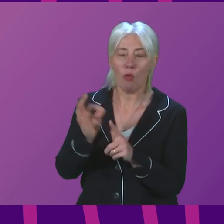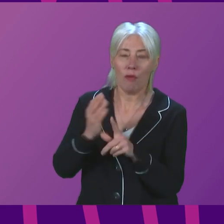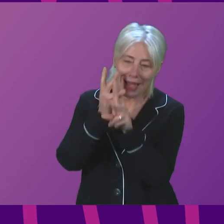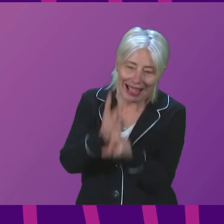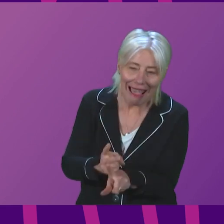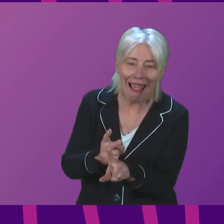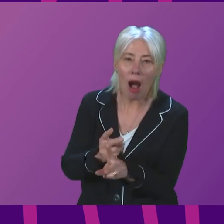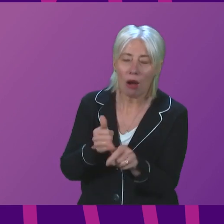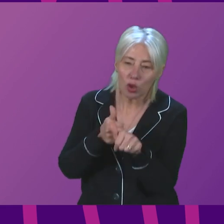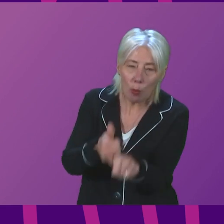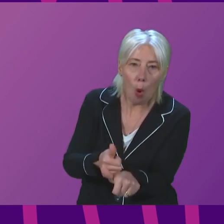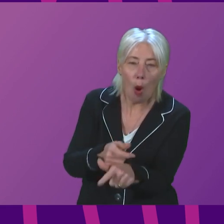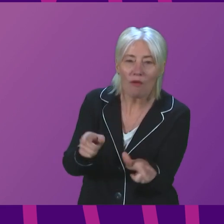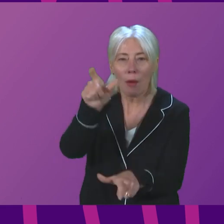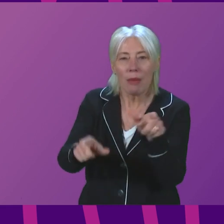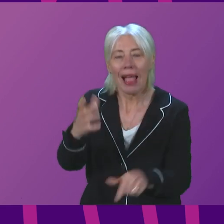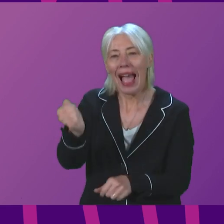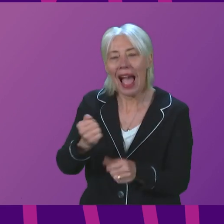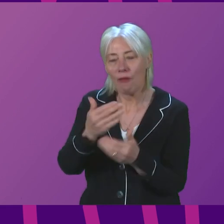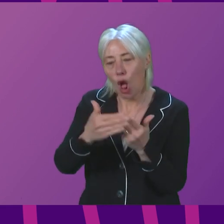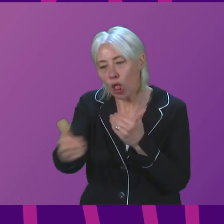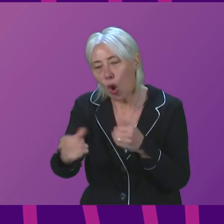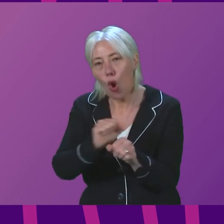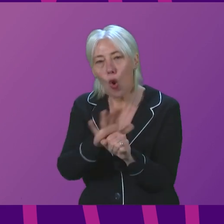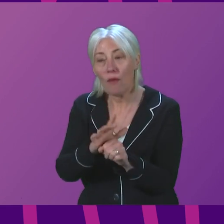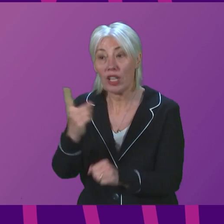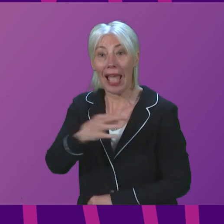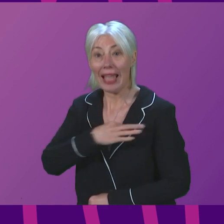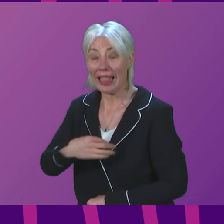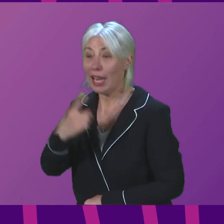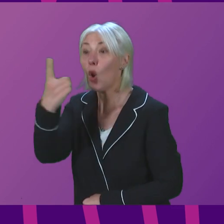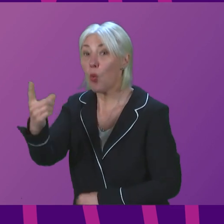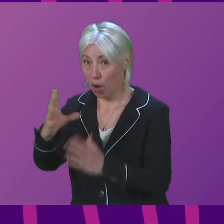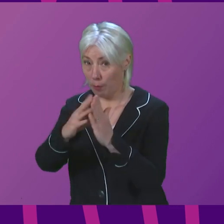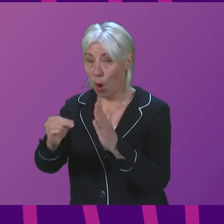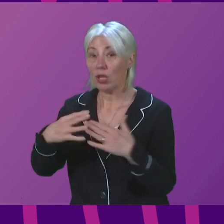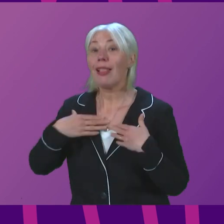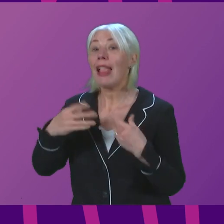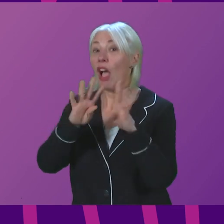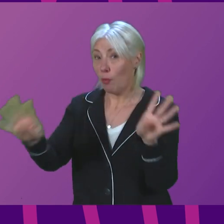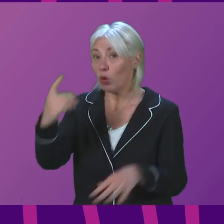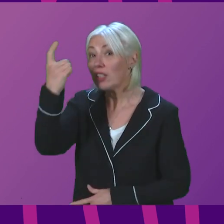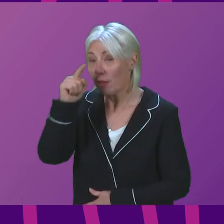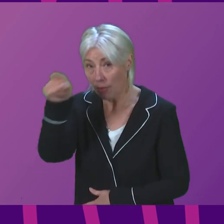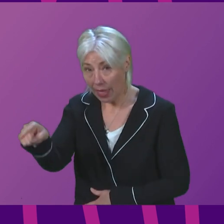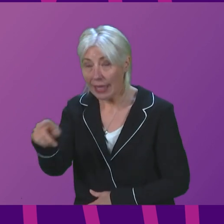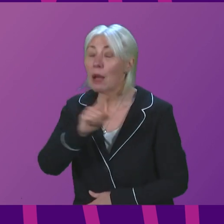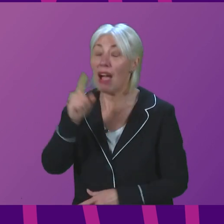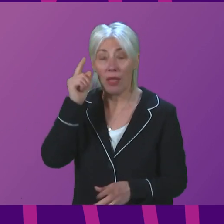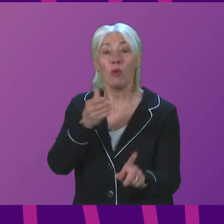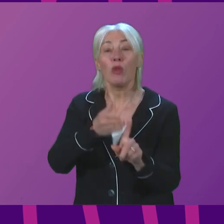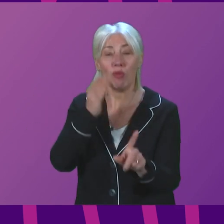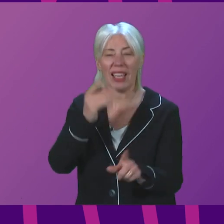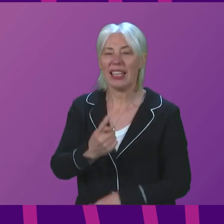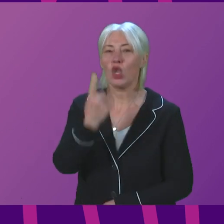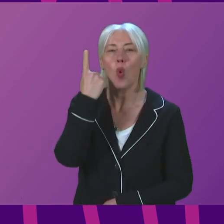for people with long COVID in Scotland. Long COVID clinics are one model that health boards can consider, but we've always recognised, and I think rightly so,